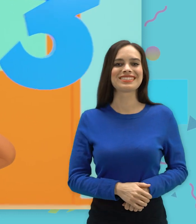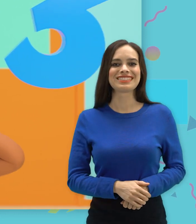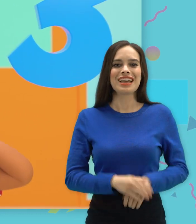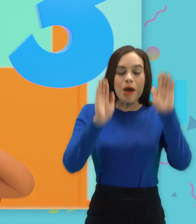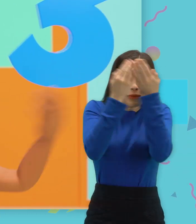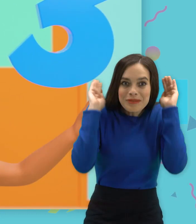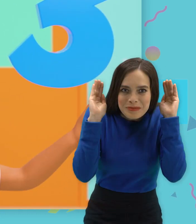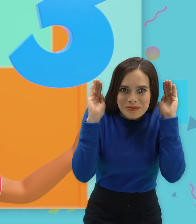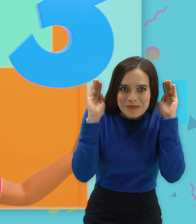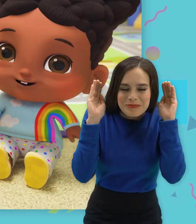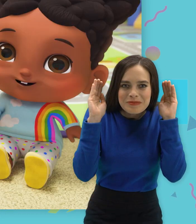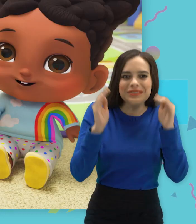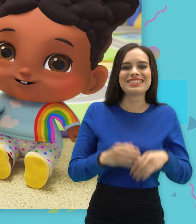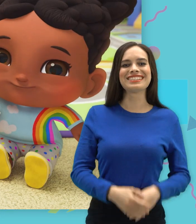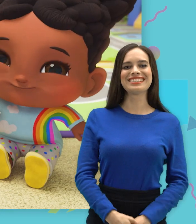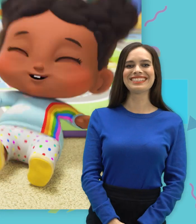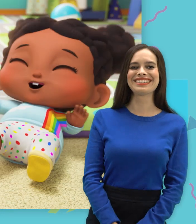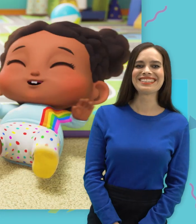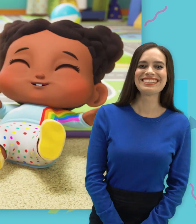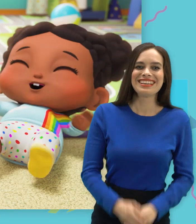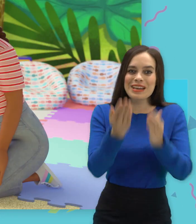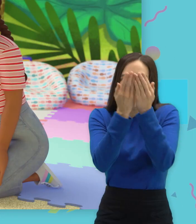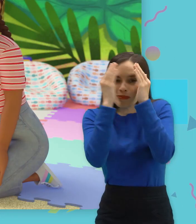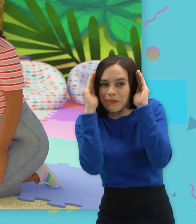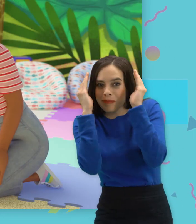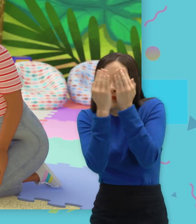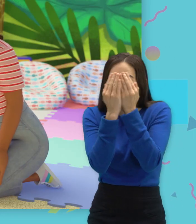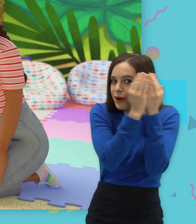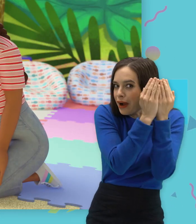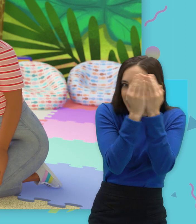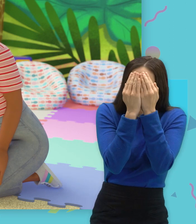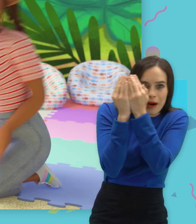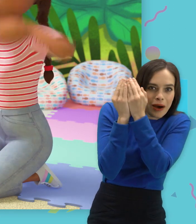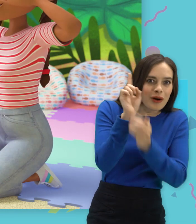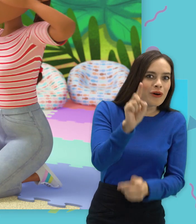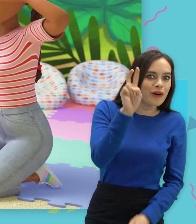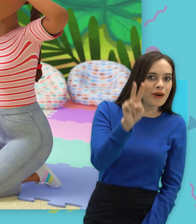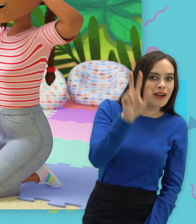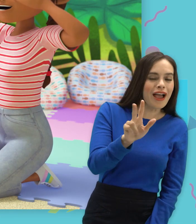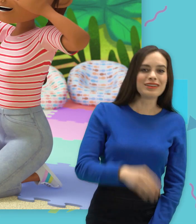Peekaboo! Peekaboo! Peek-a-boo, one, two, three